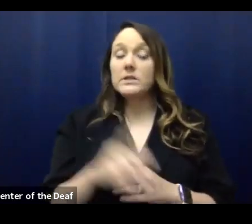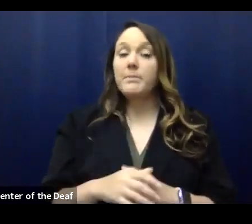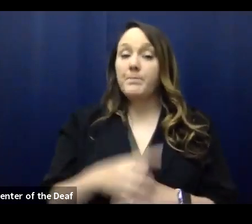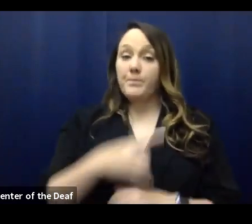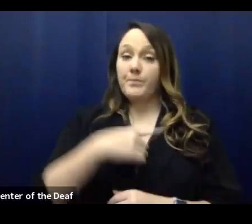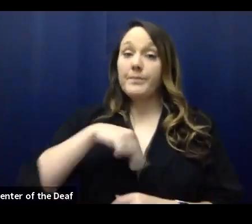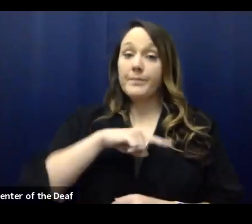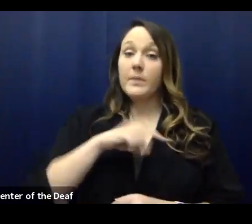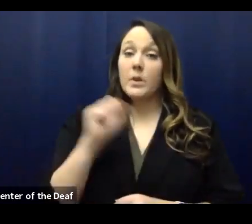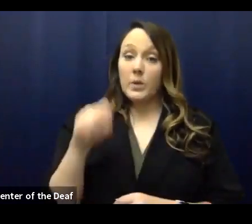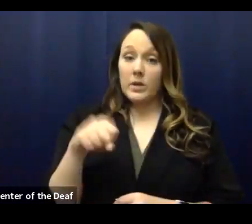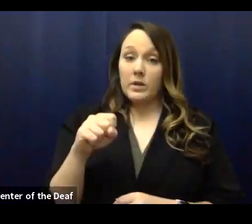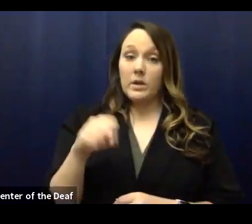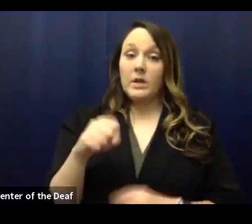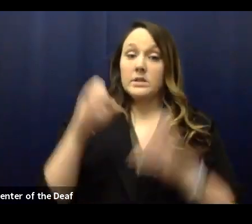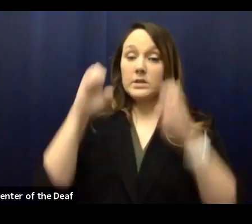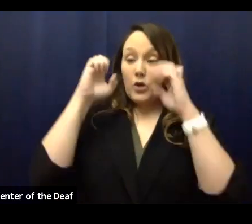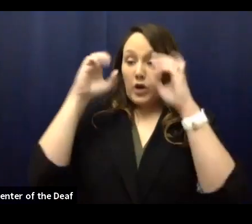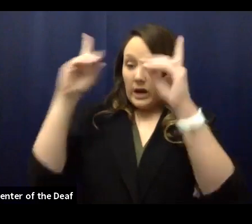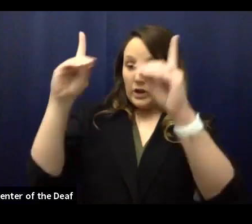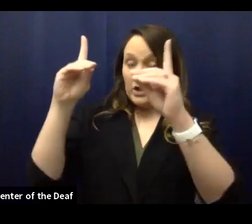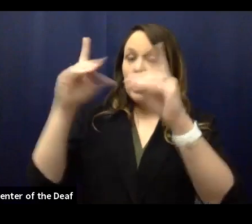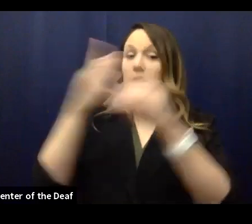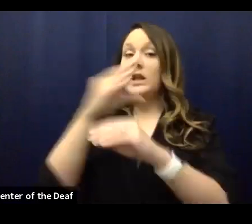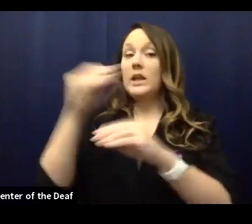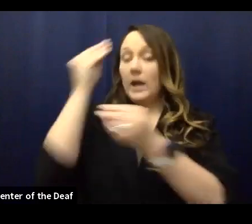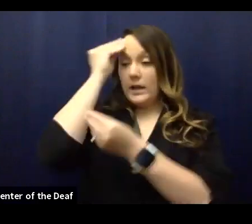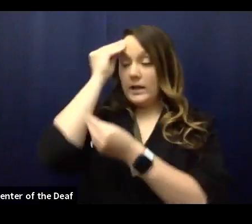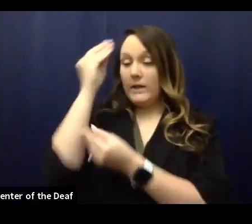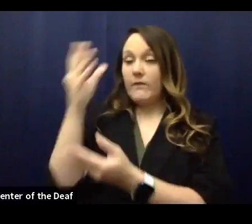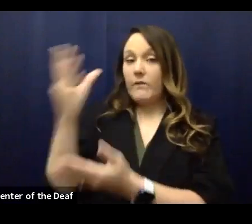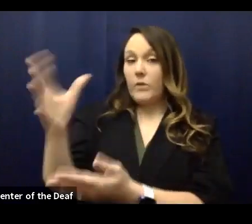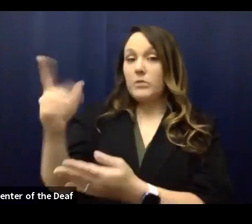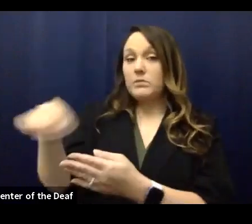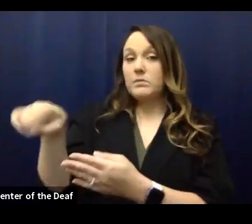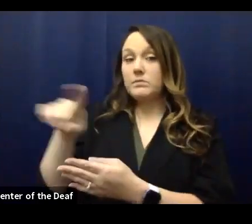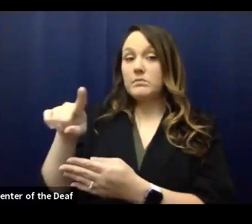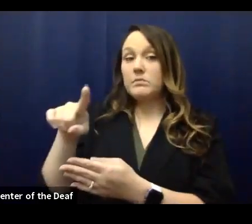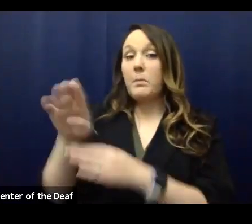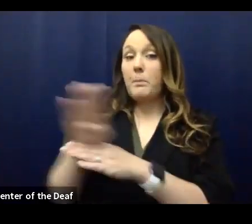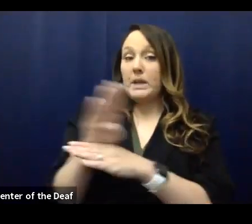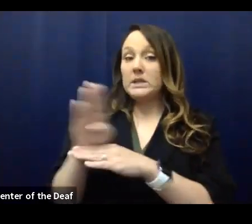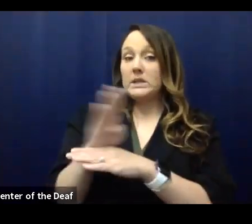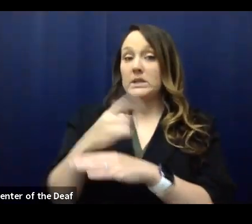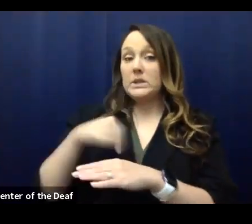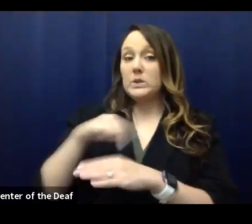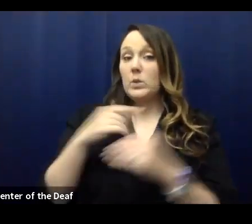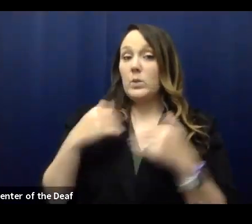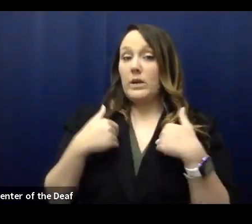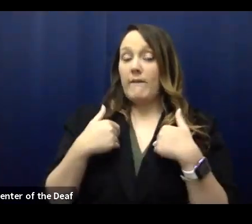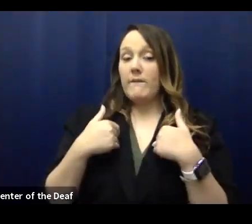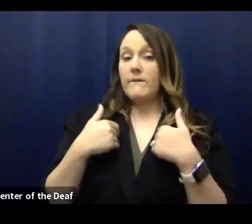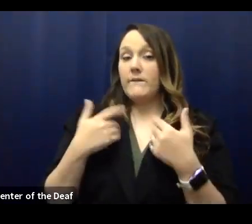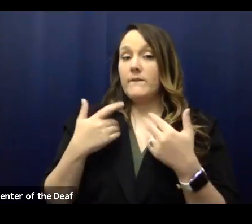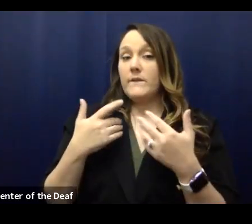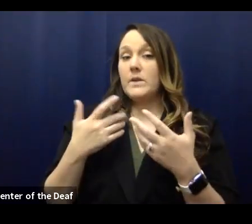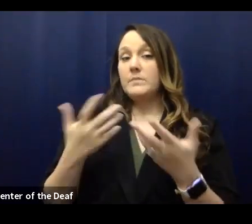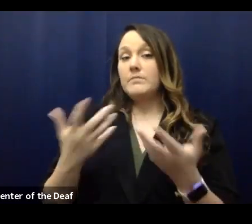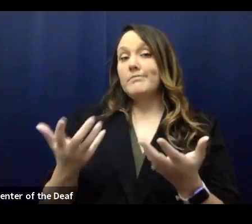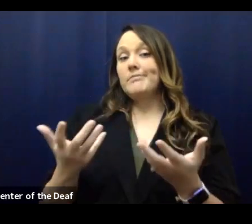are, um, educating and informing the, uh, businesses that we have, uh, that we have,